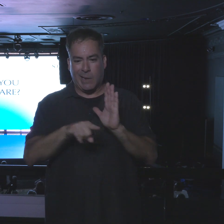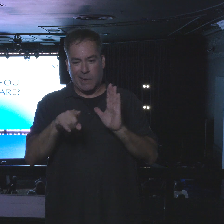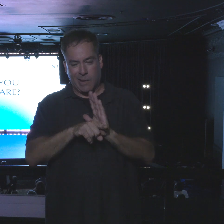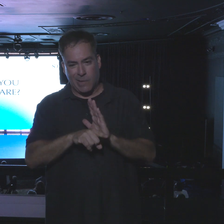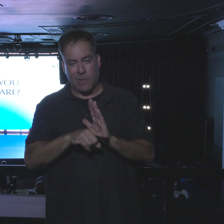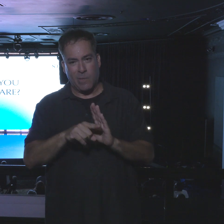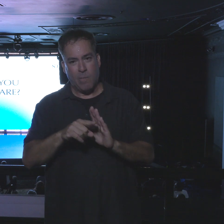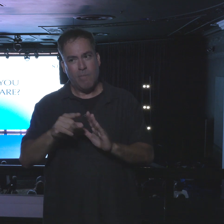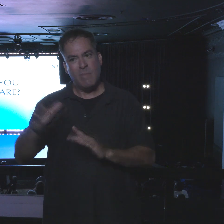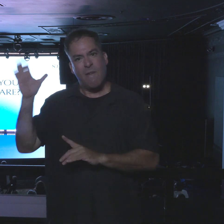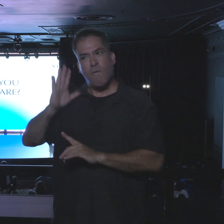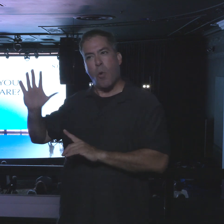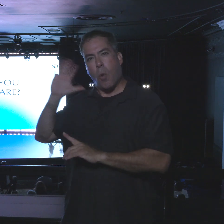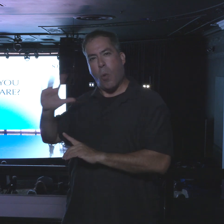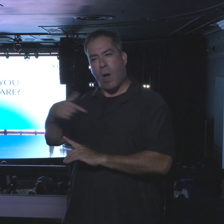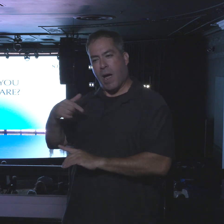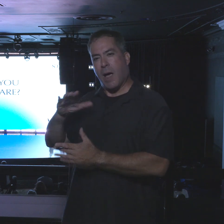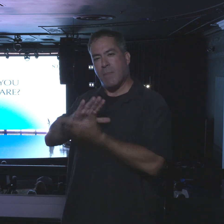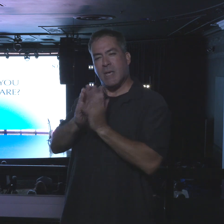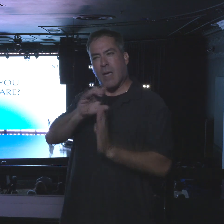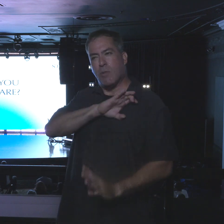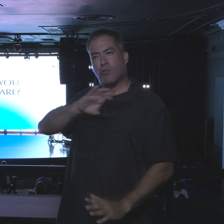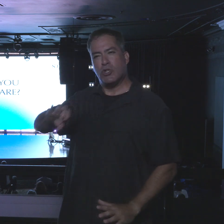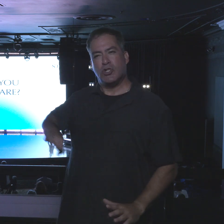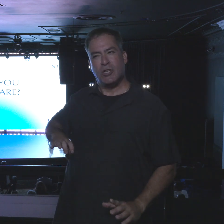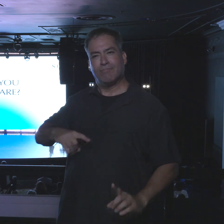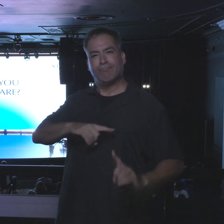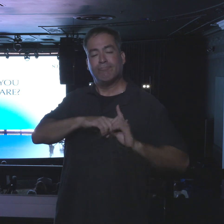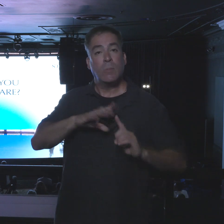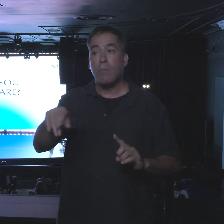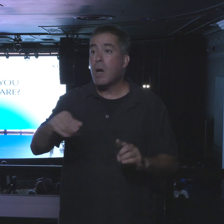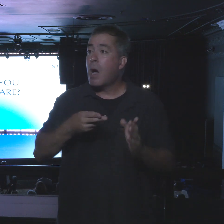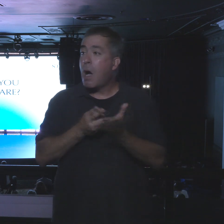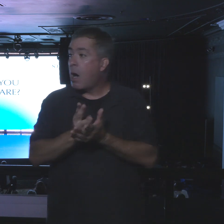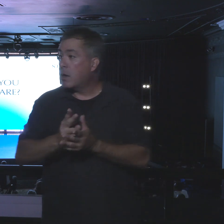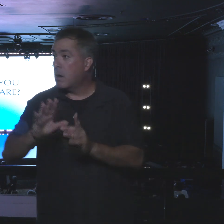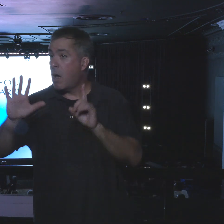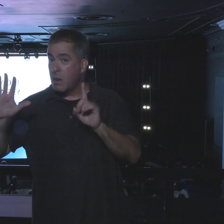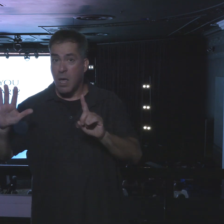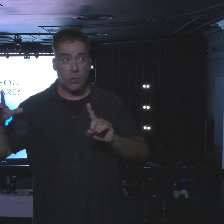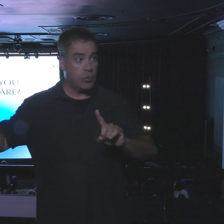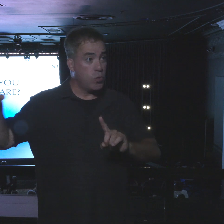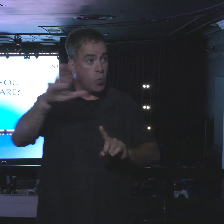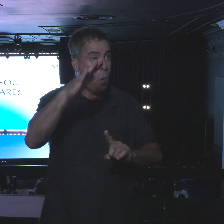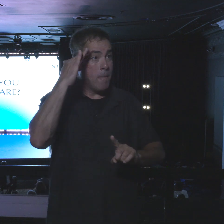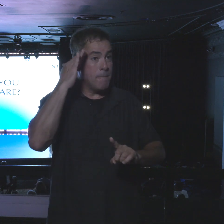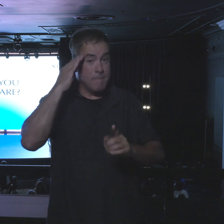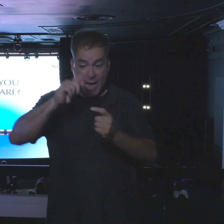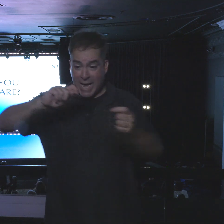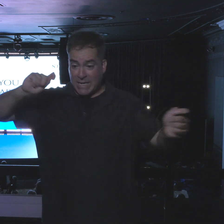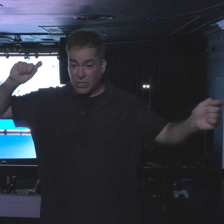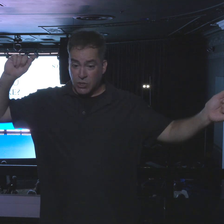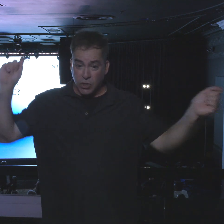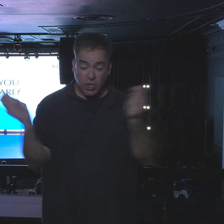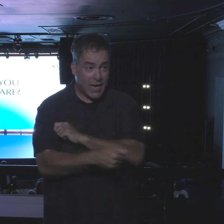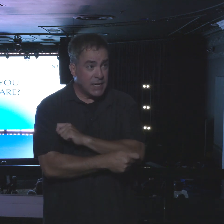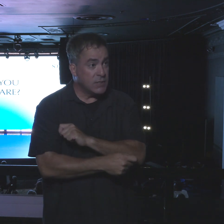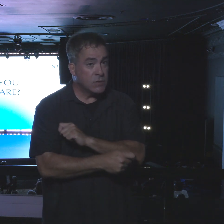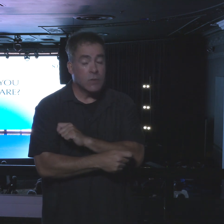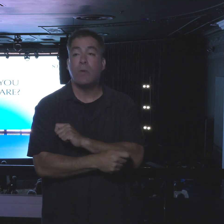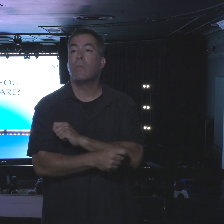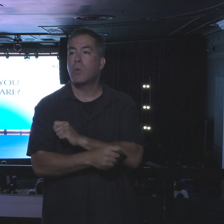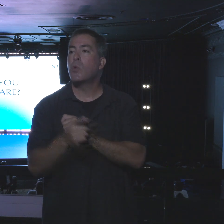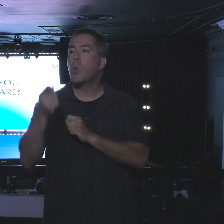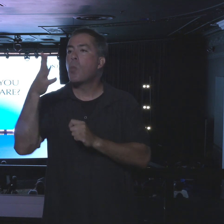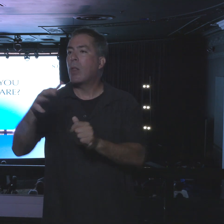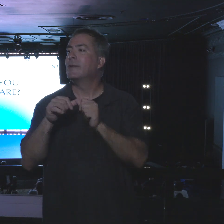before I was a Christian. And here's the truth. Unless we renew our minds, we will